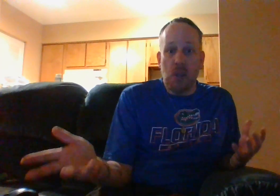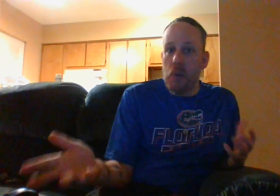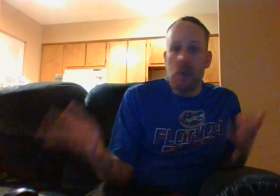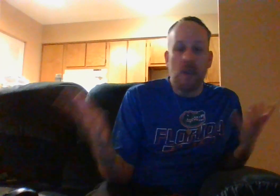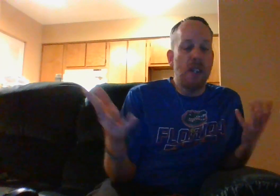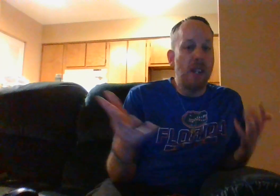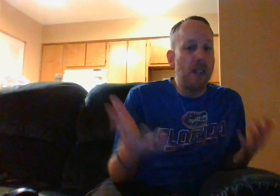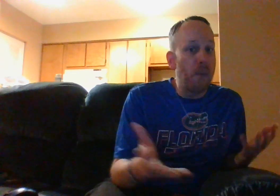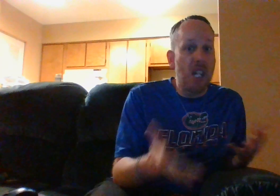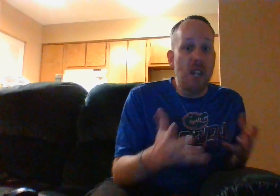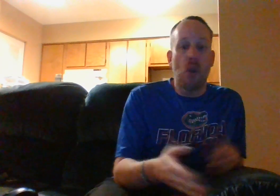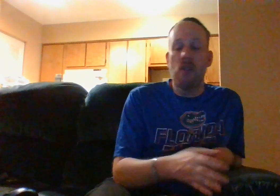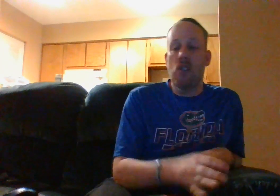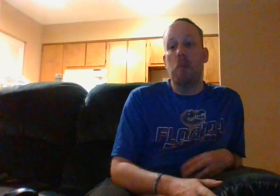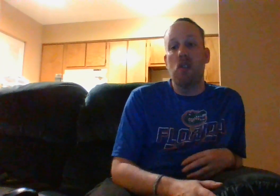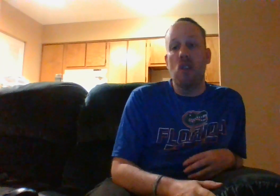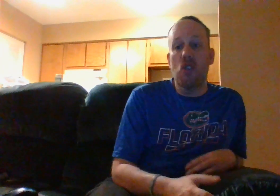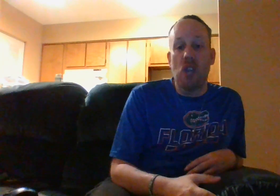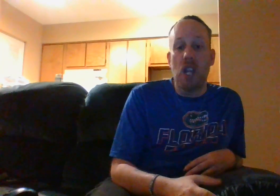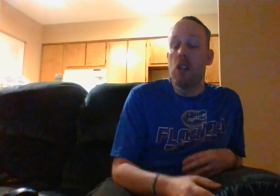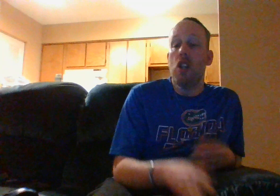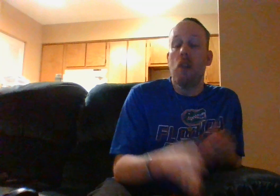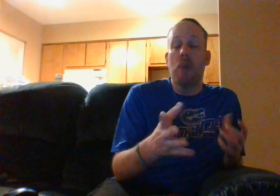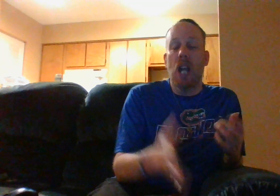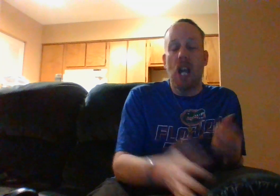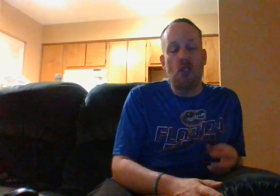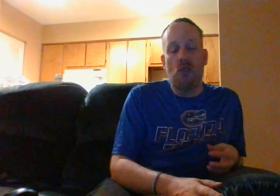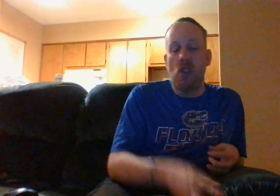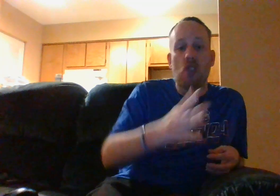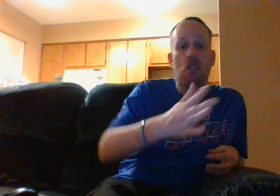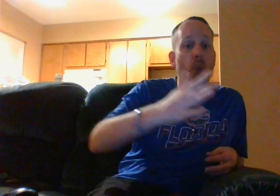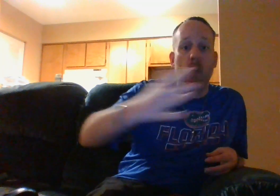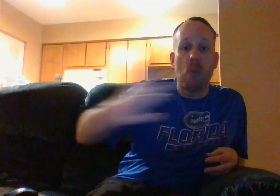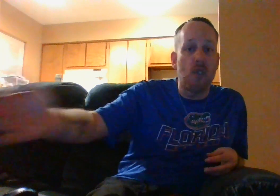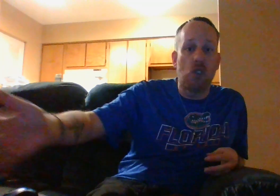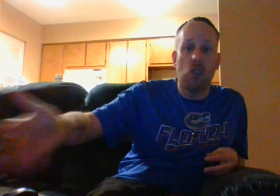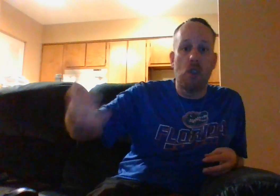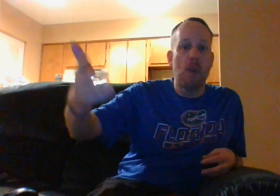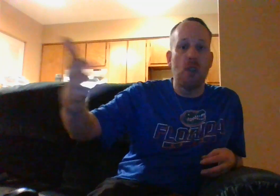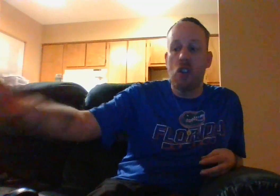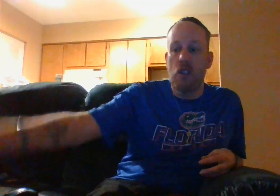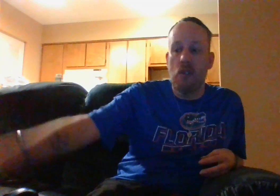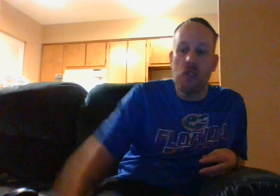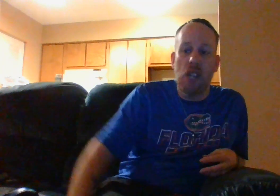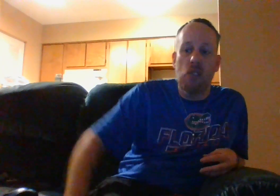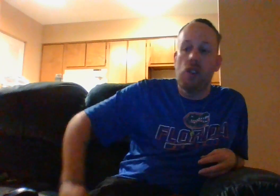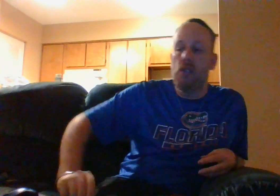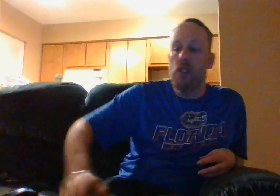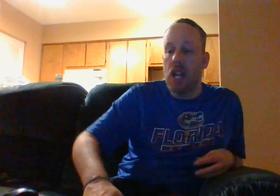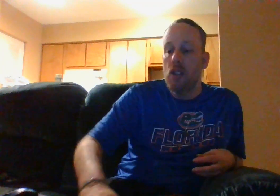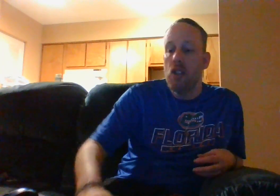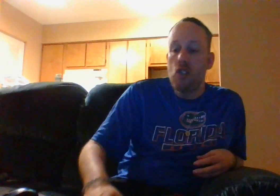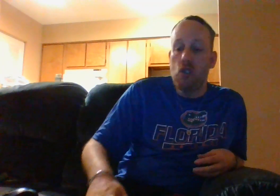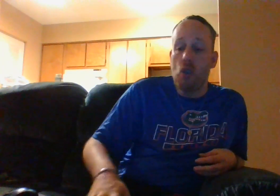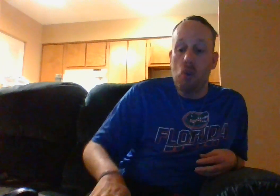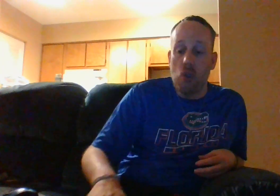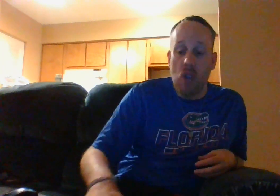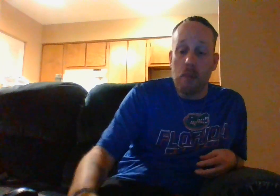to you i mean even though i'm just basically i'm just saying but i just figure i just want to reference some other different things right like that so so yeah